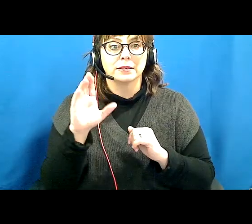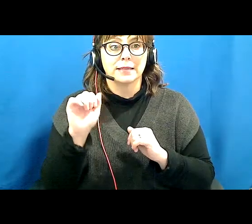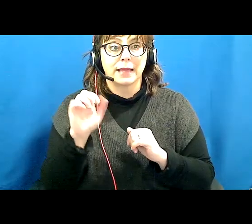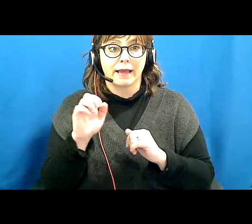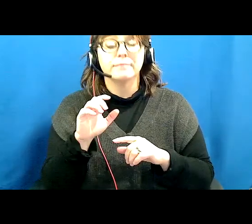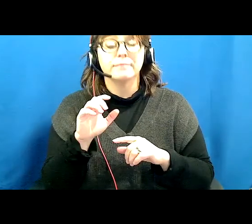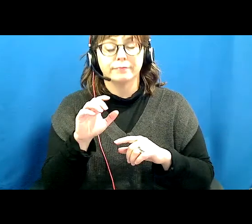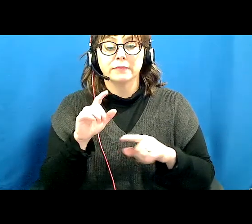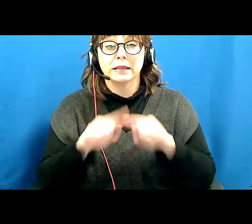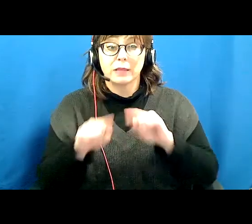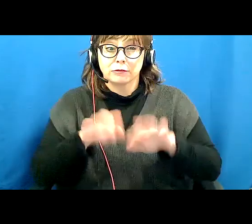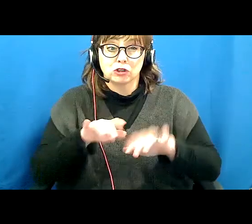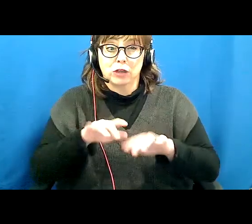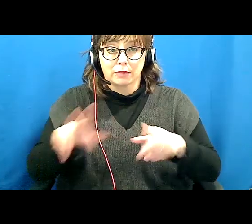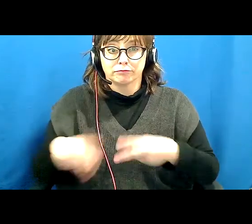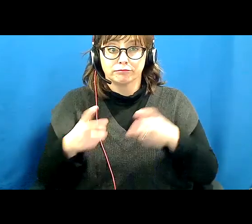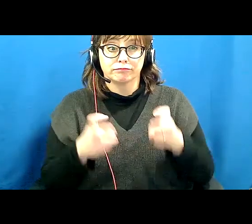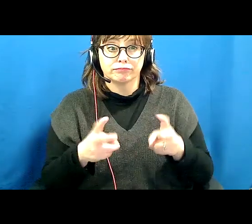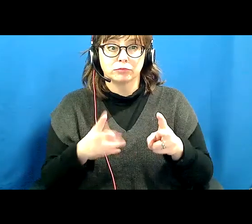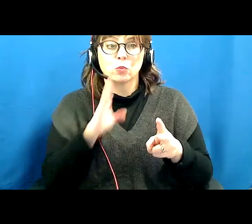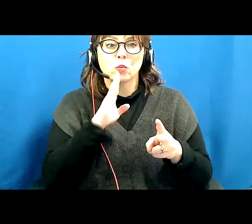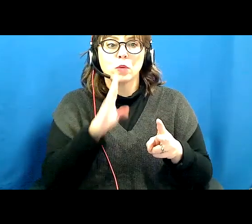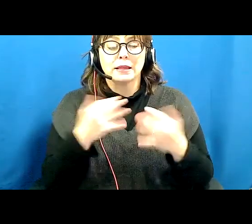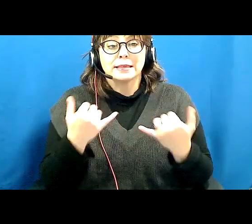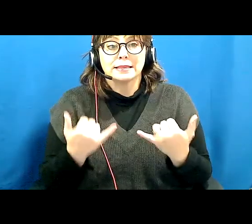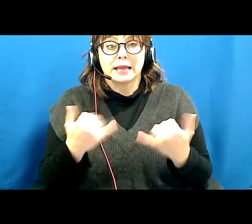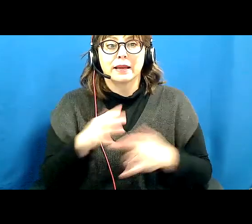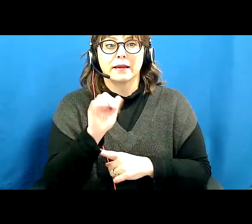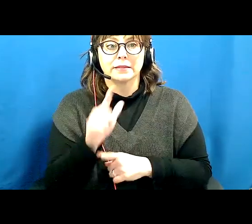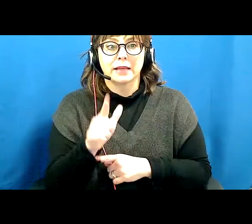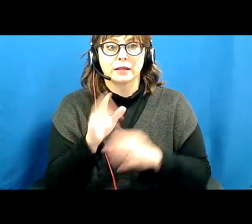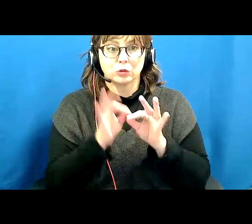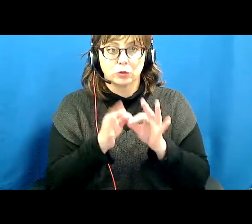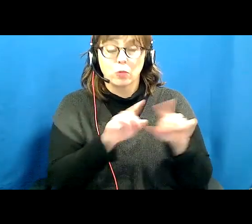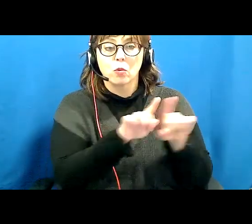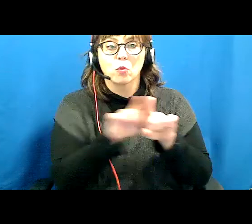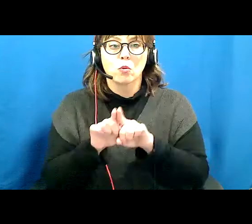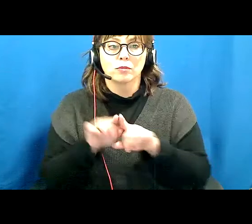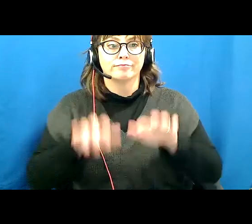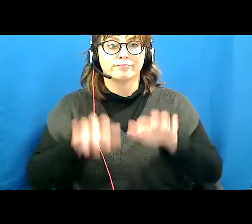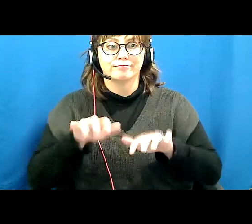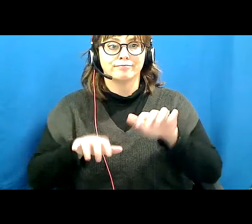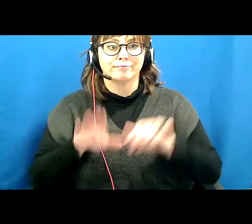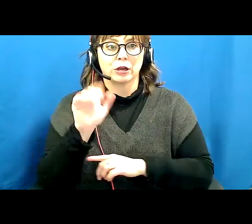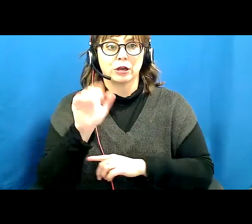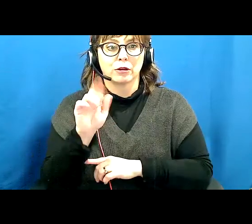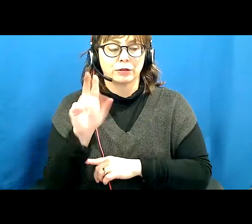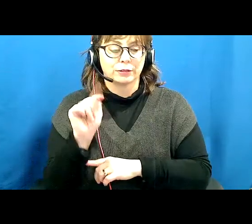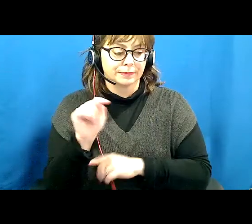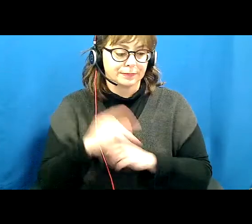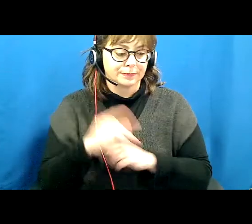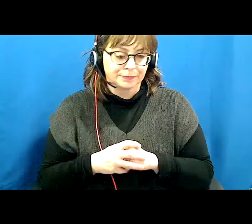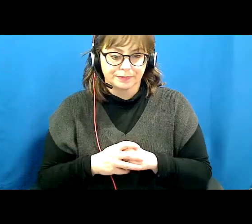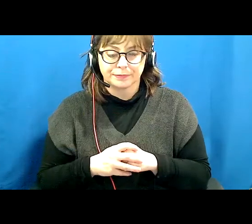link in the chat in a minute. Today we have ASL interpretation as well as live captioning. So